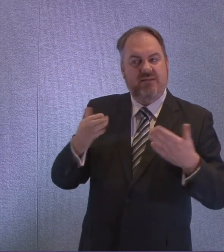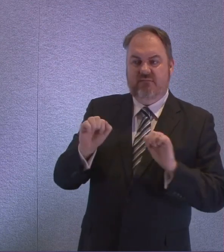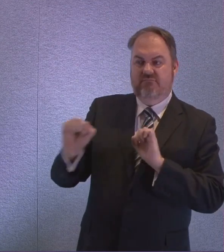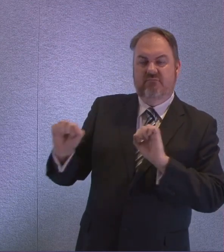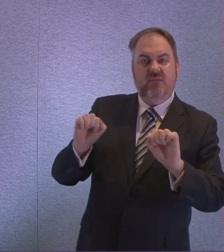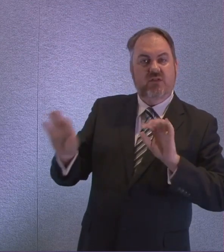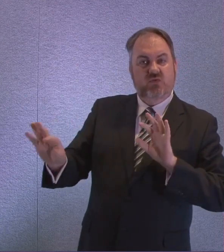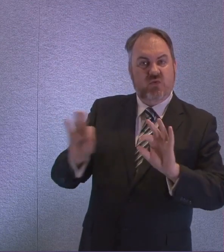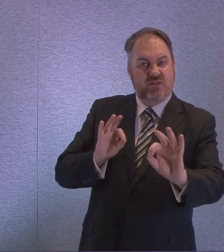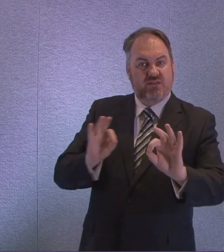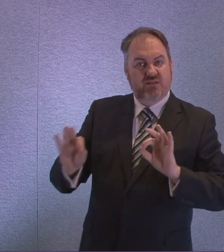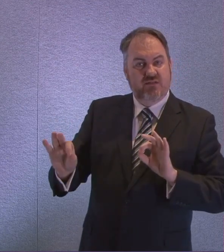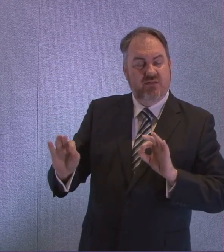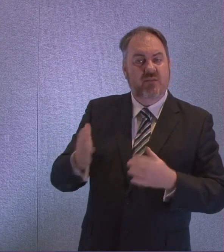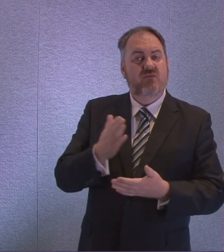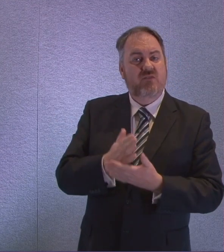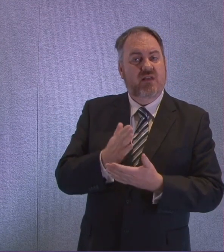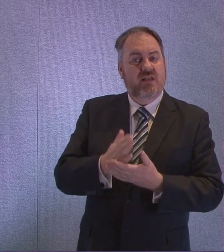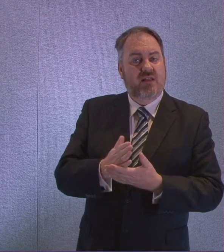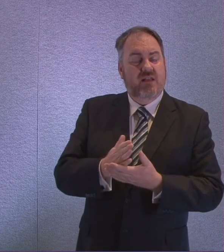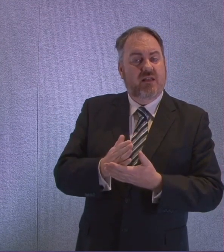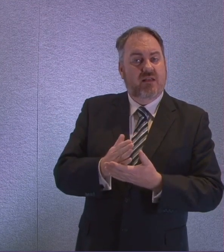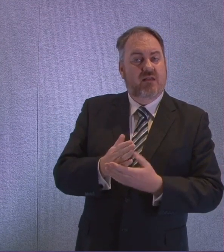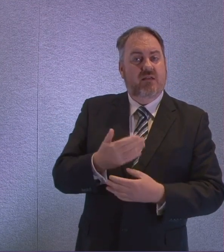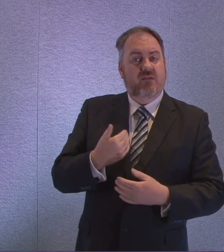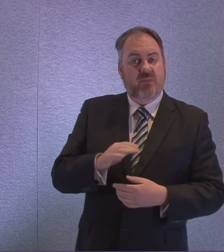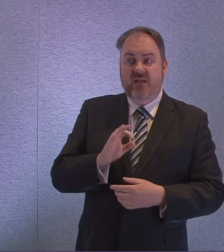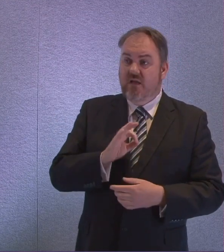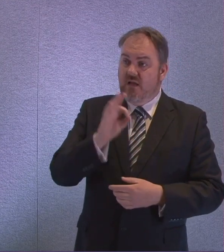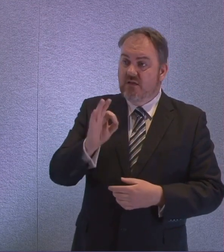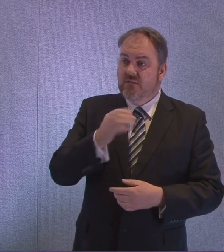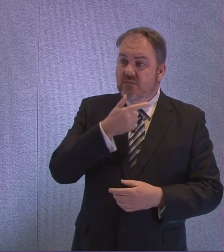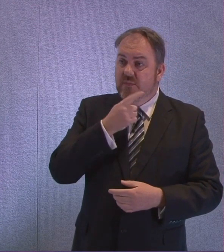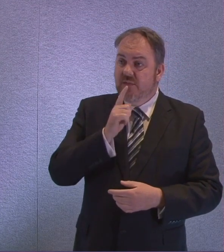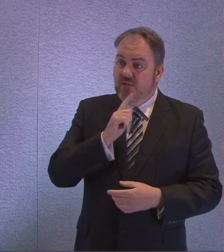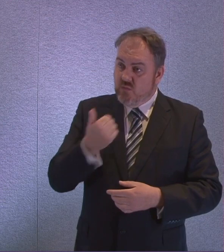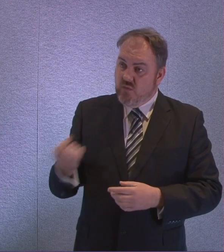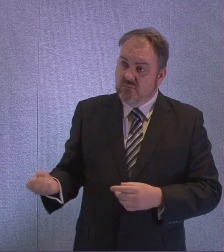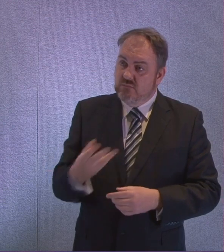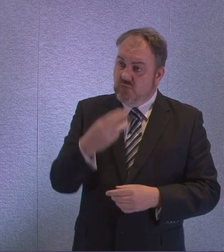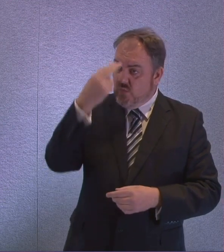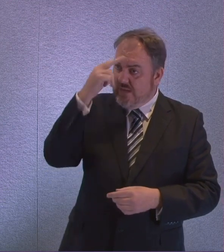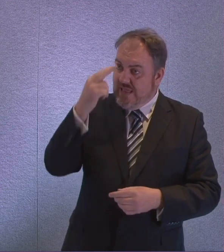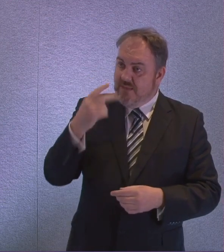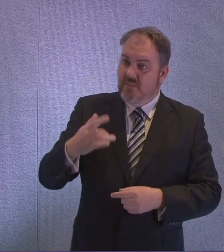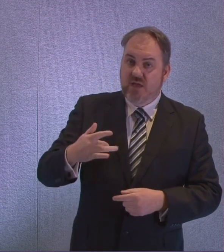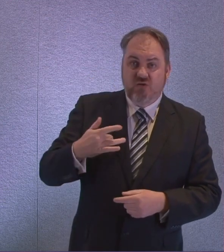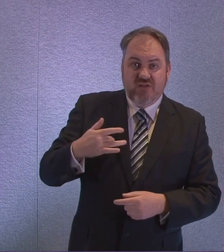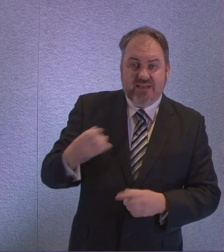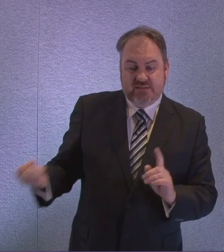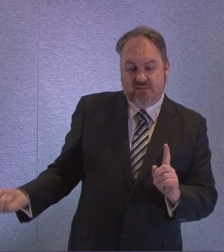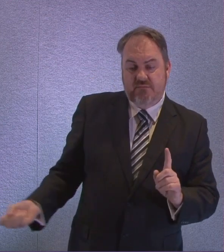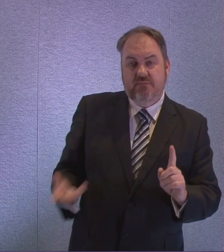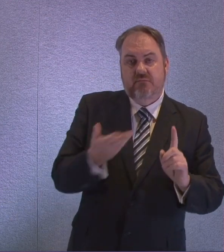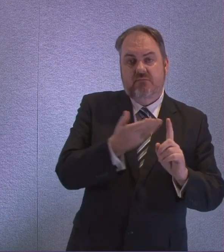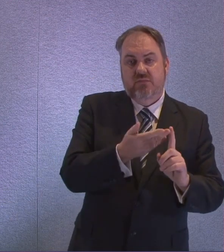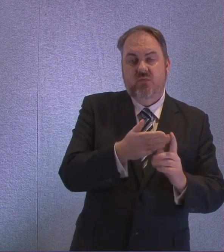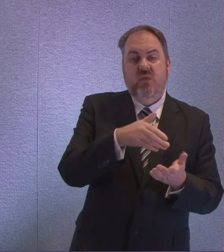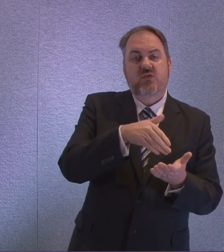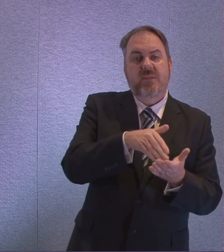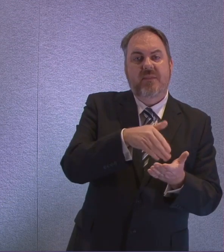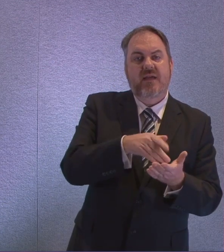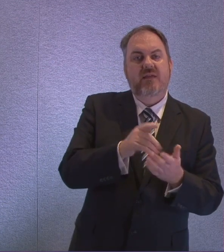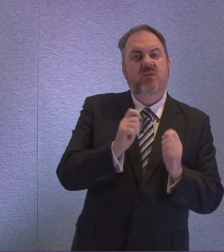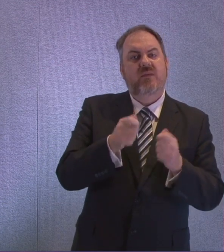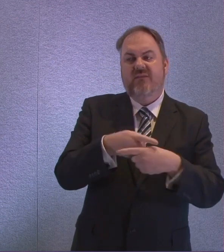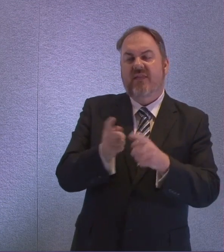today, asking them if they want their details passed to supermarkets. There will then be a priority service delivered by the supermarkets,